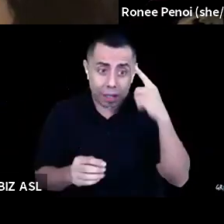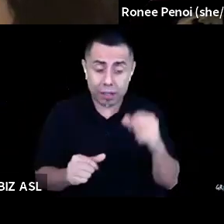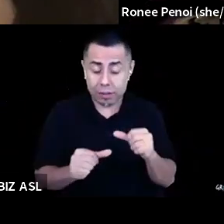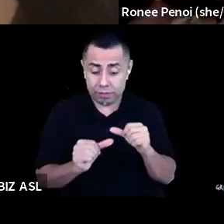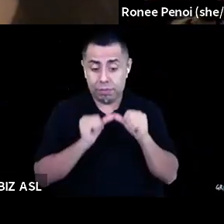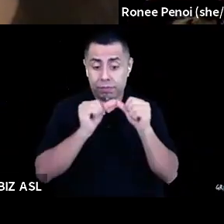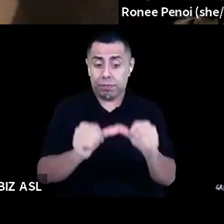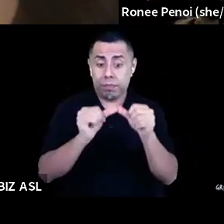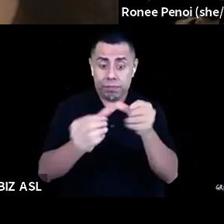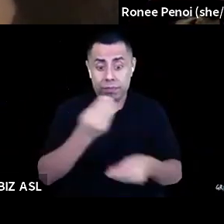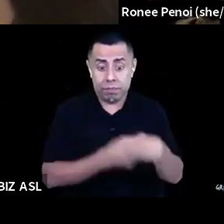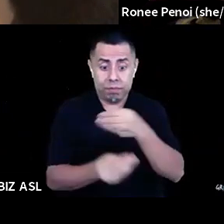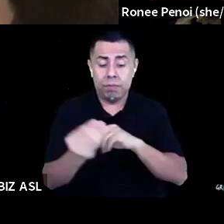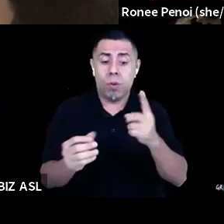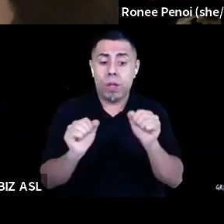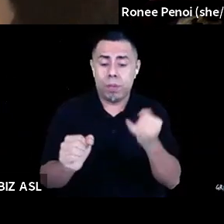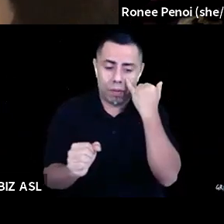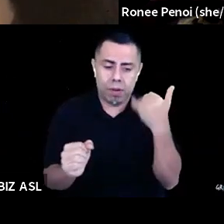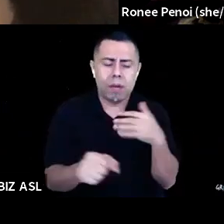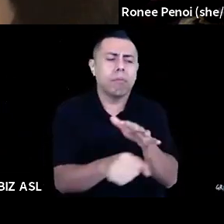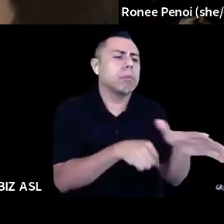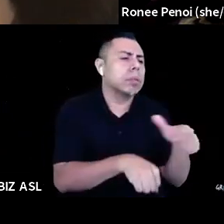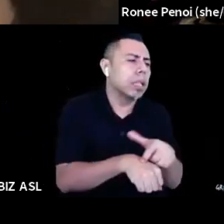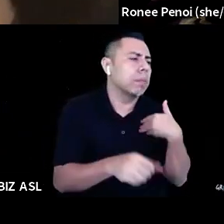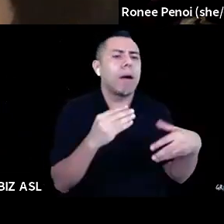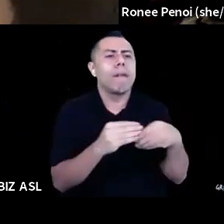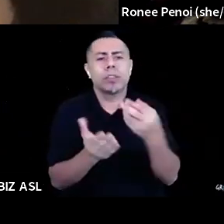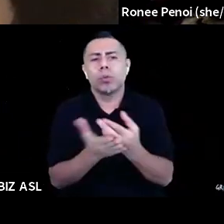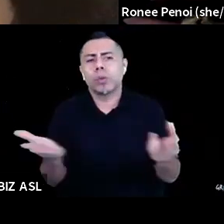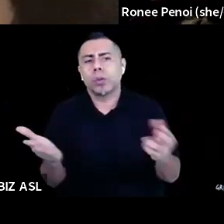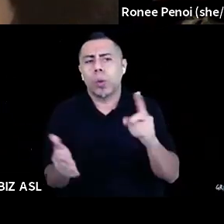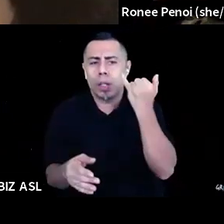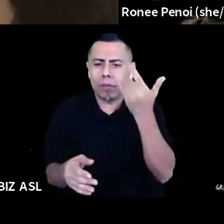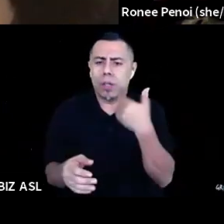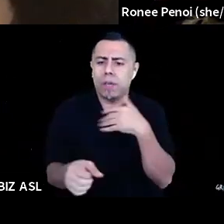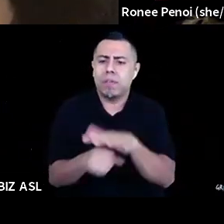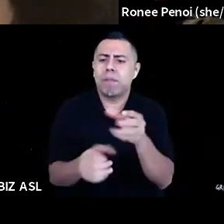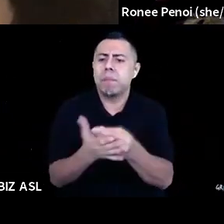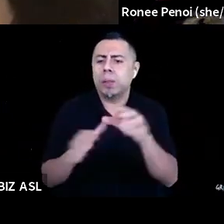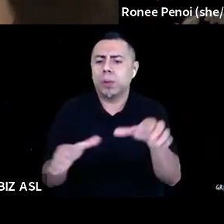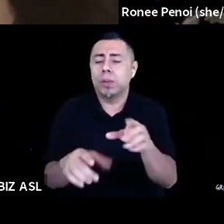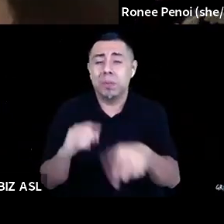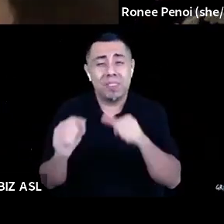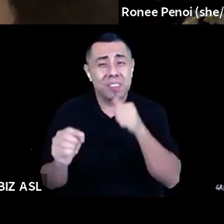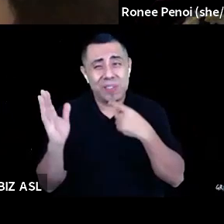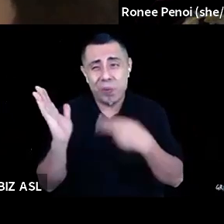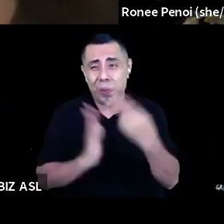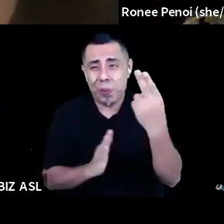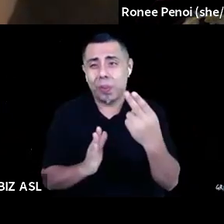or you've got that grant to do it. And that's not, that's not true. And when you actually make these changes, um, and I think something that's been so